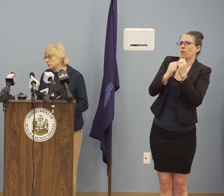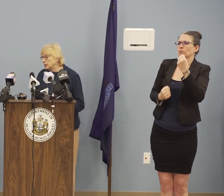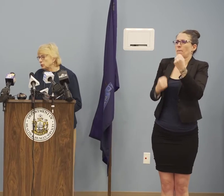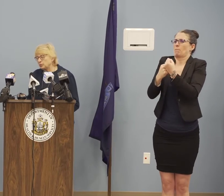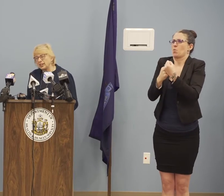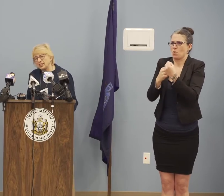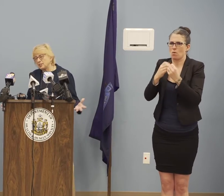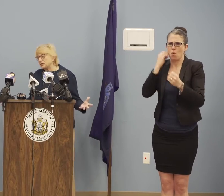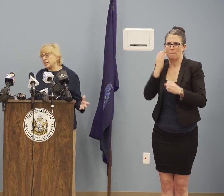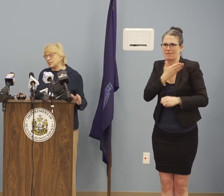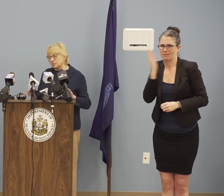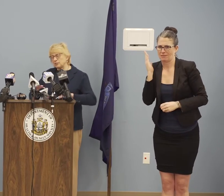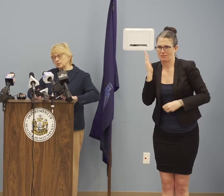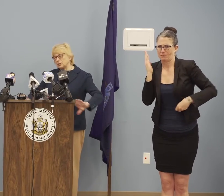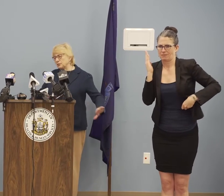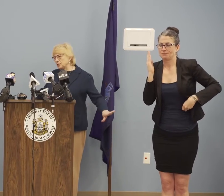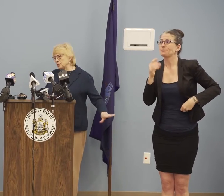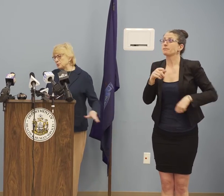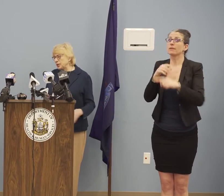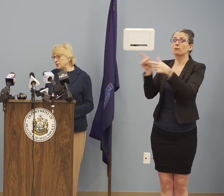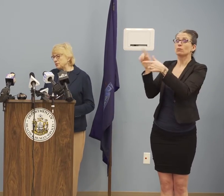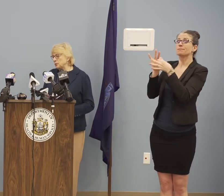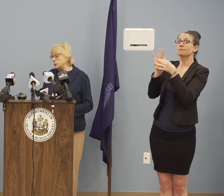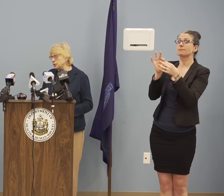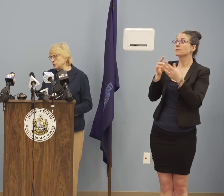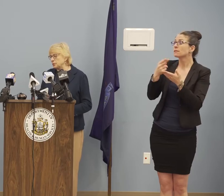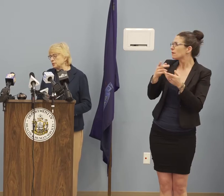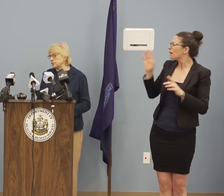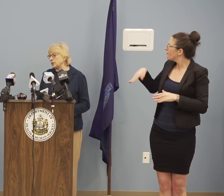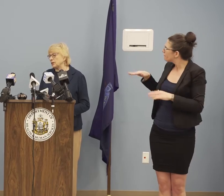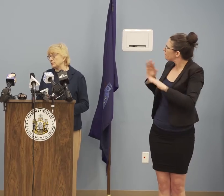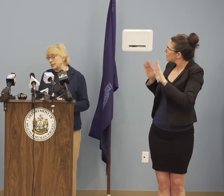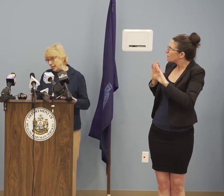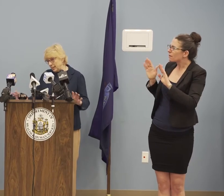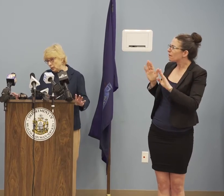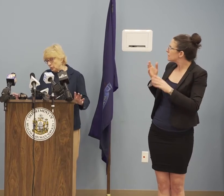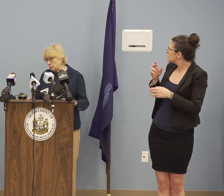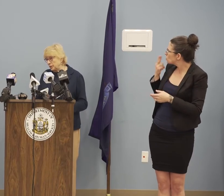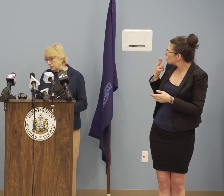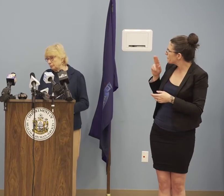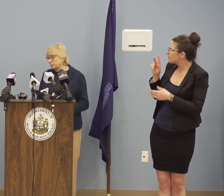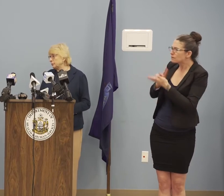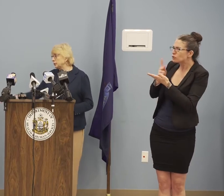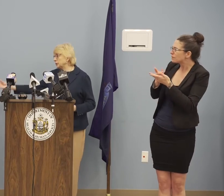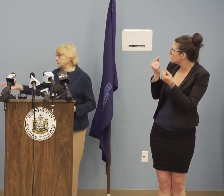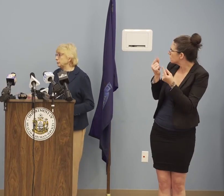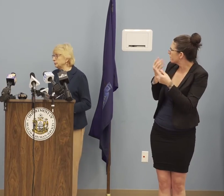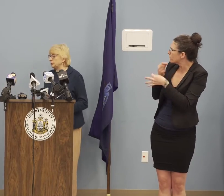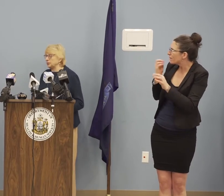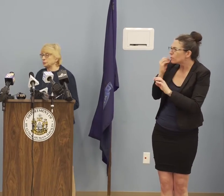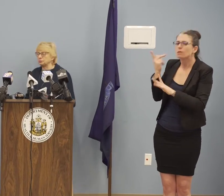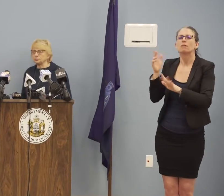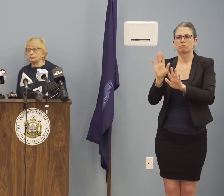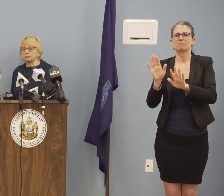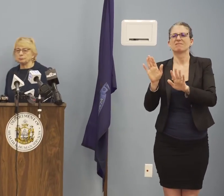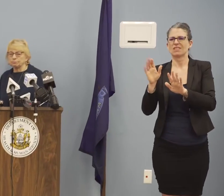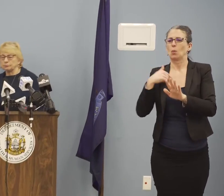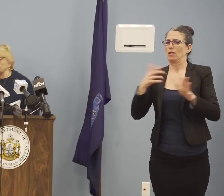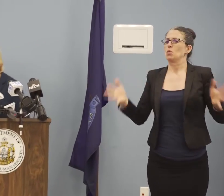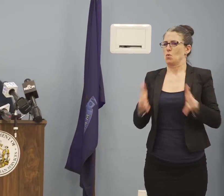too. Right. That's a difficult space, and we would encourage takeout only, but go ahead. Sure.